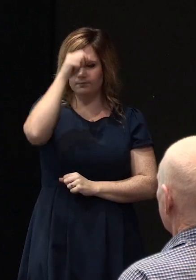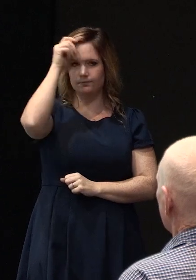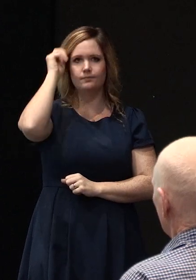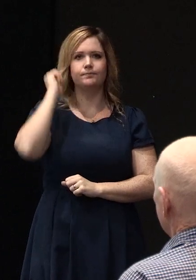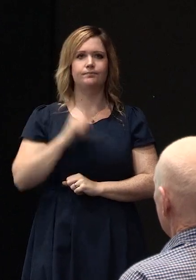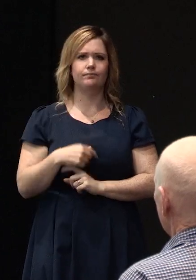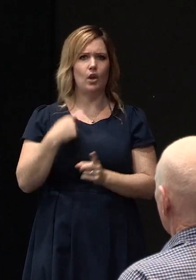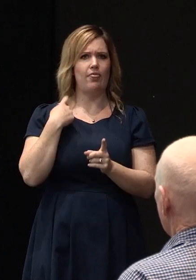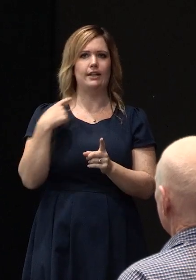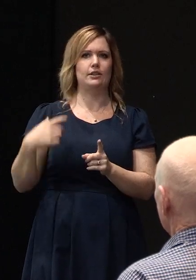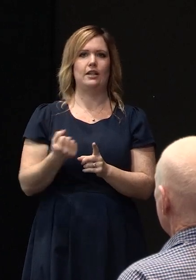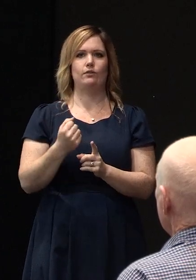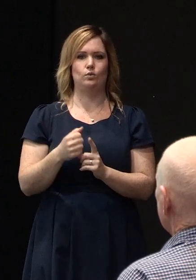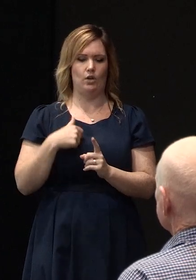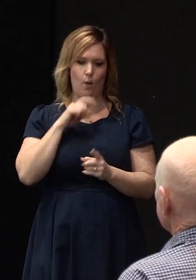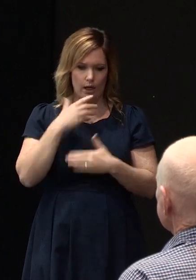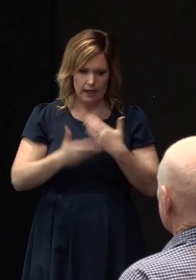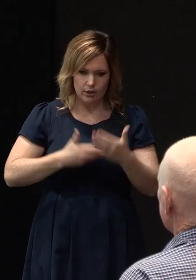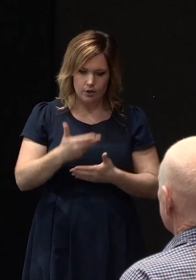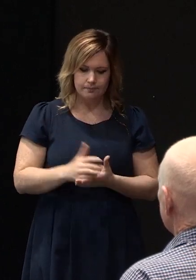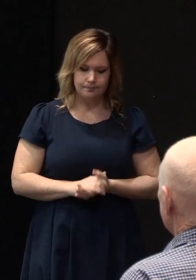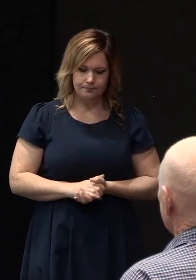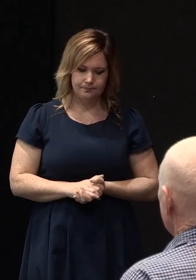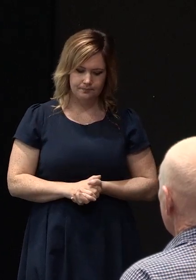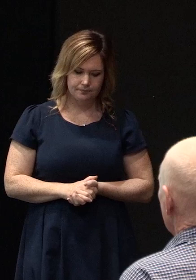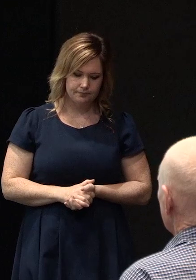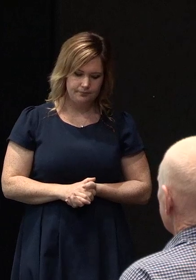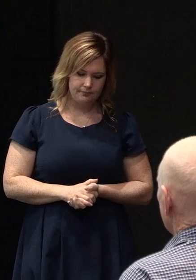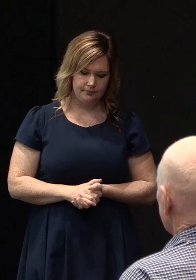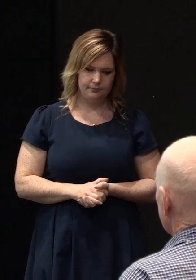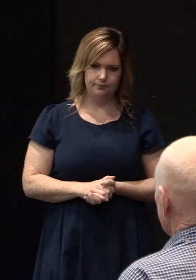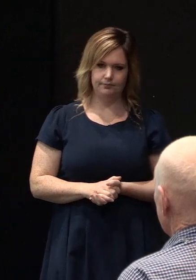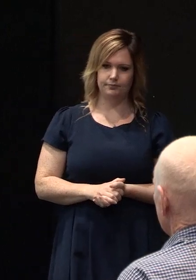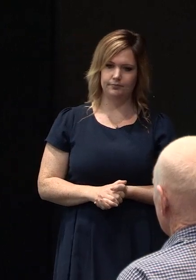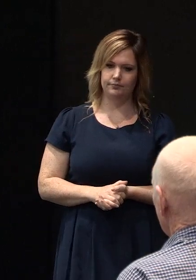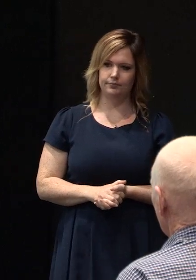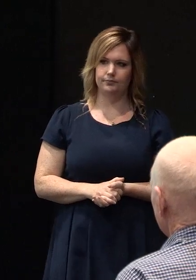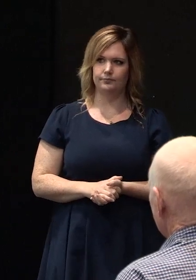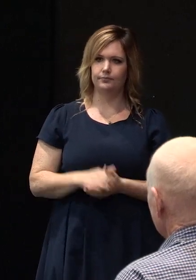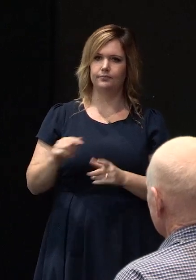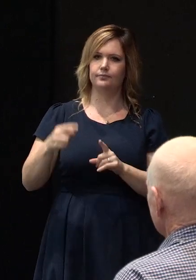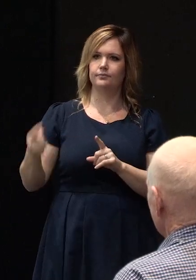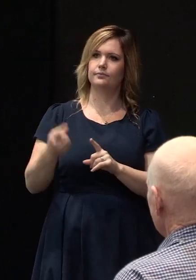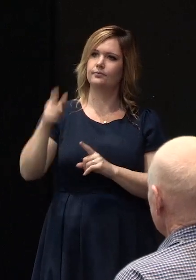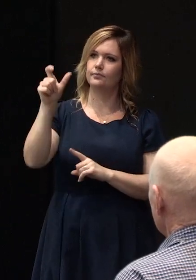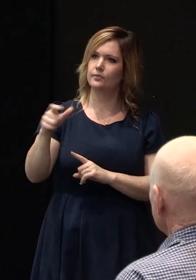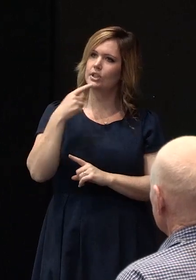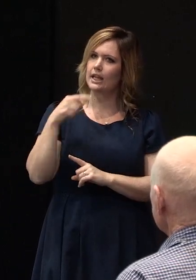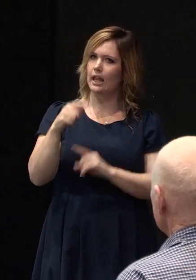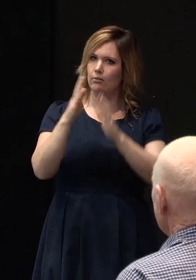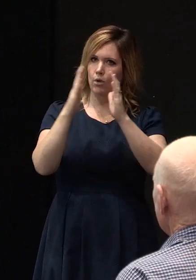I don't think it would now I'll carry on because he did say that with the property there the